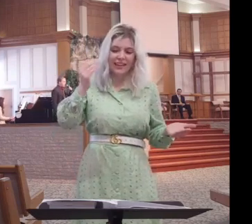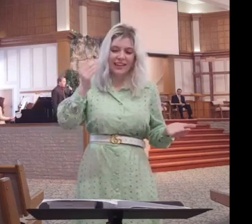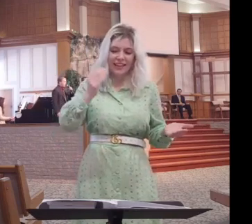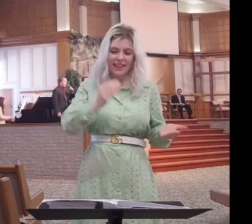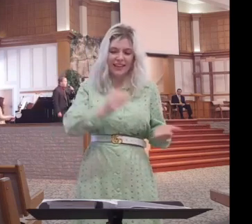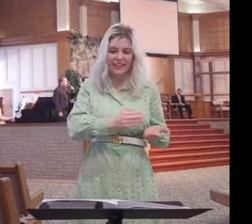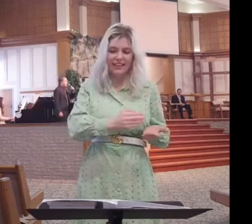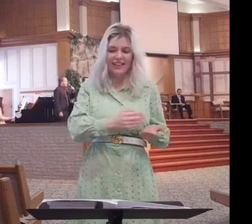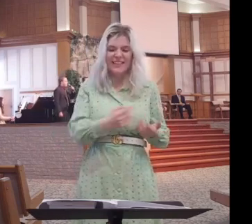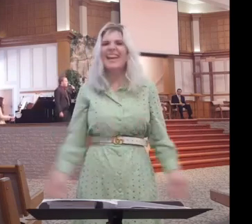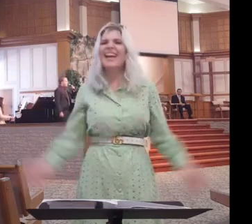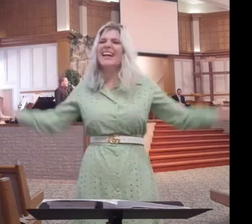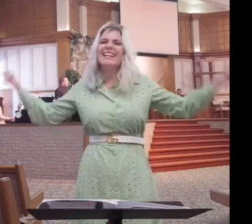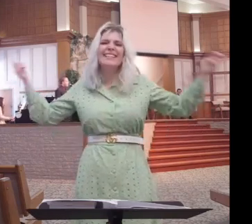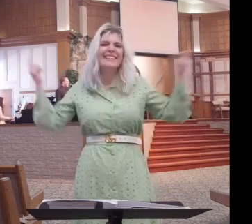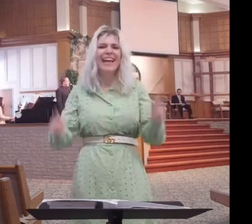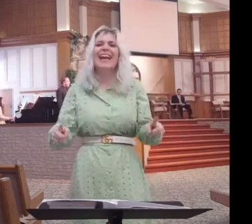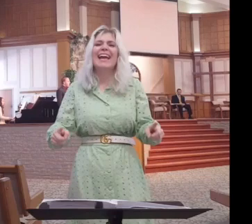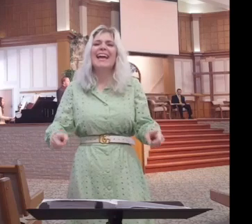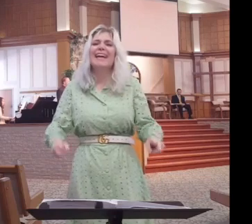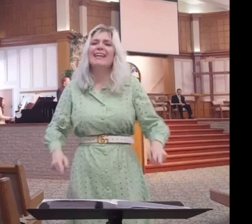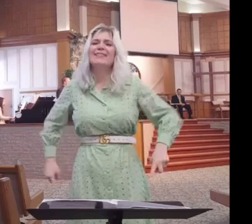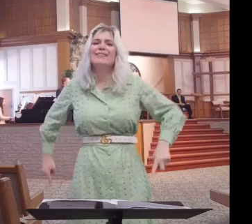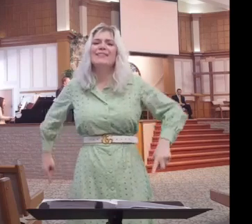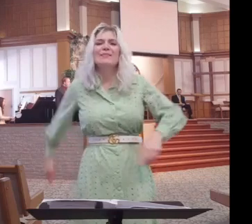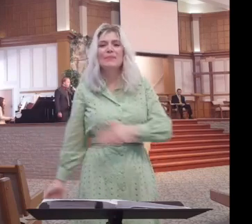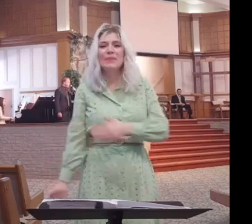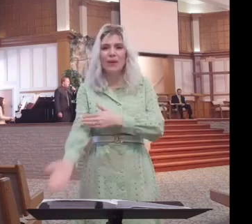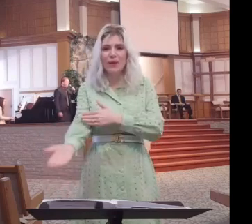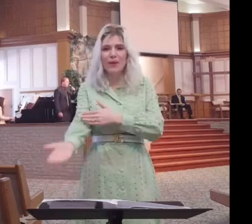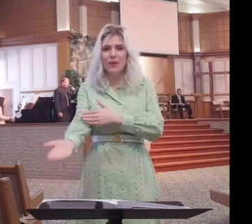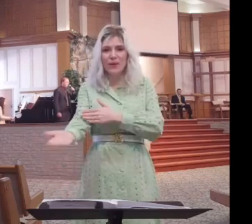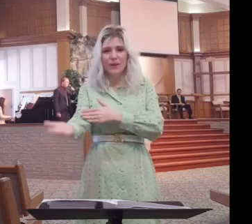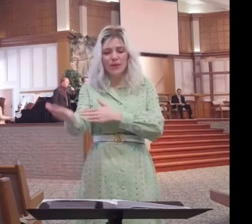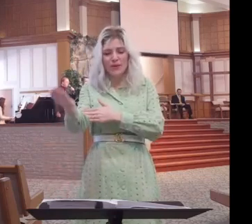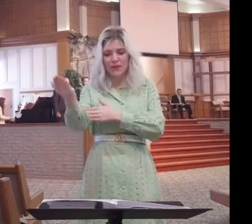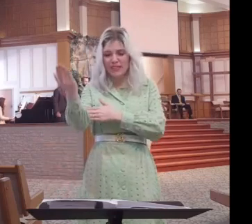Then came the morning,